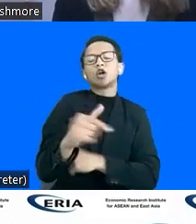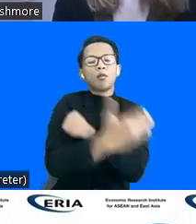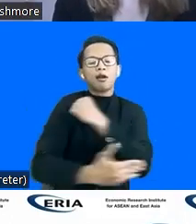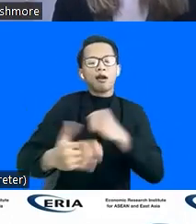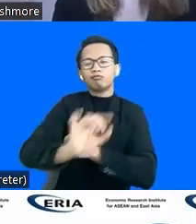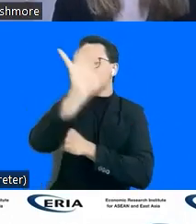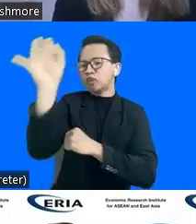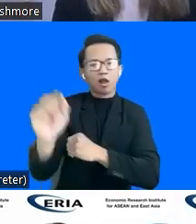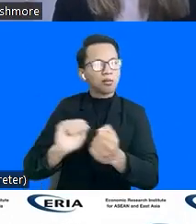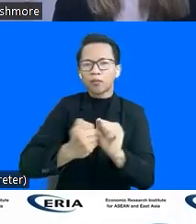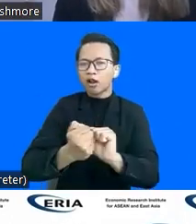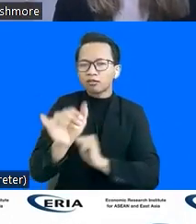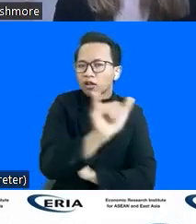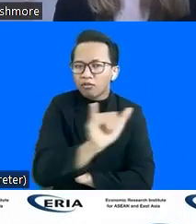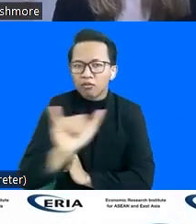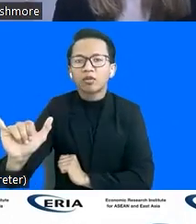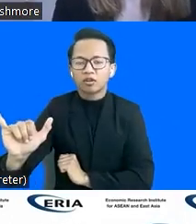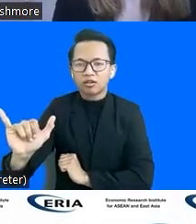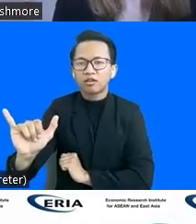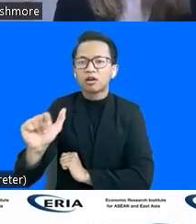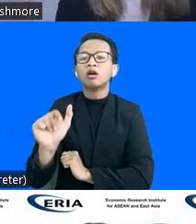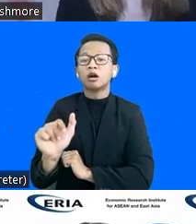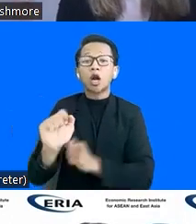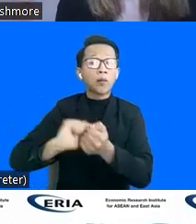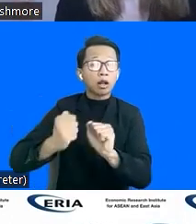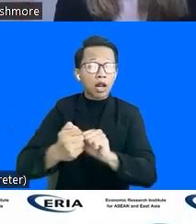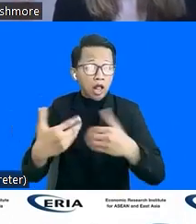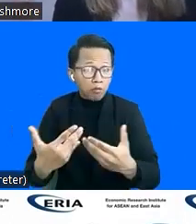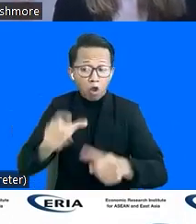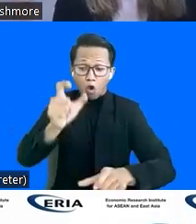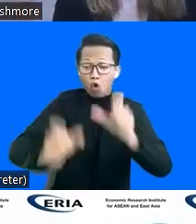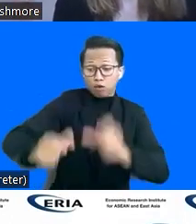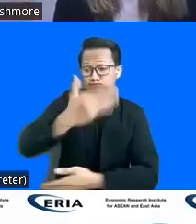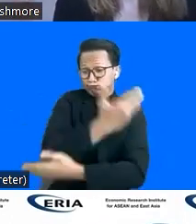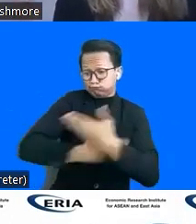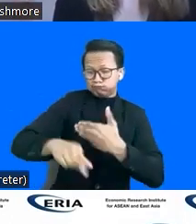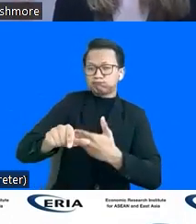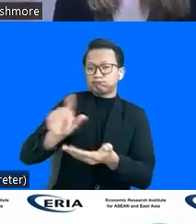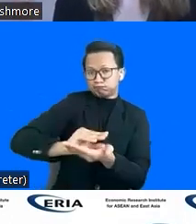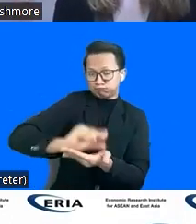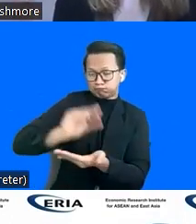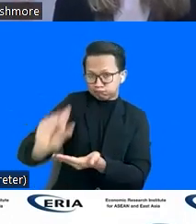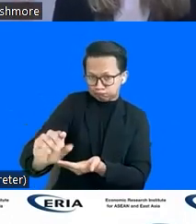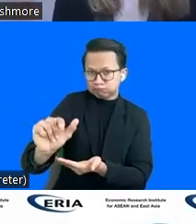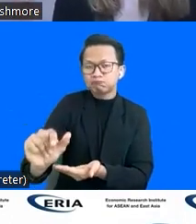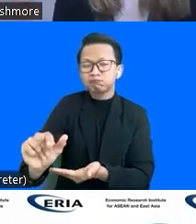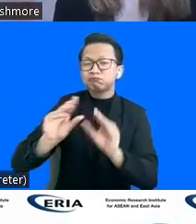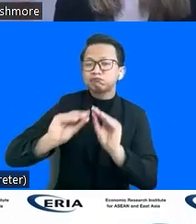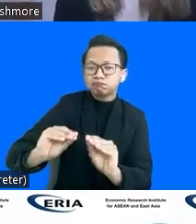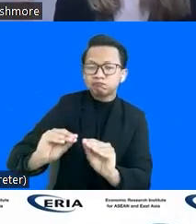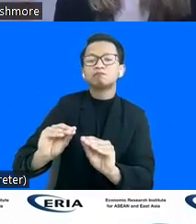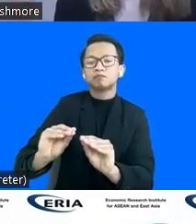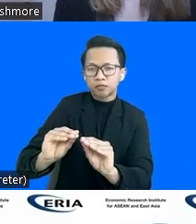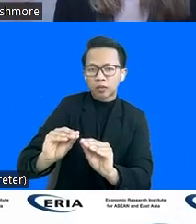this is this is a problem that the disability impact fund, which we cited here is one of the case studies is really trying to address